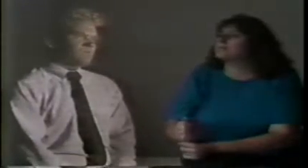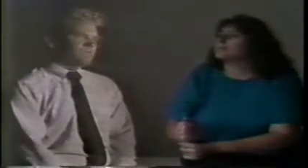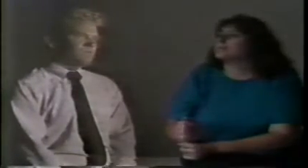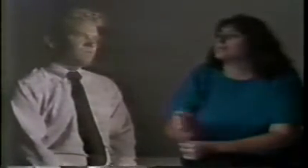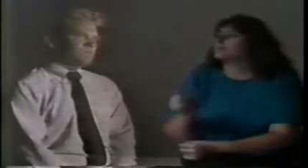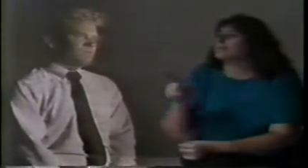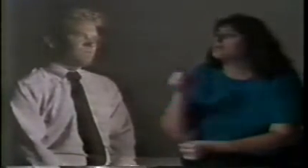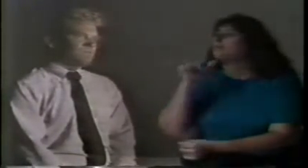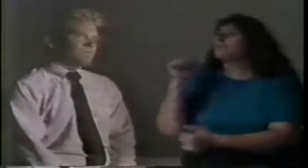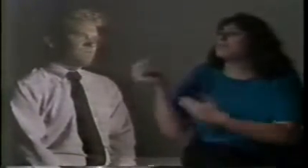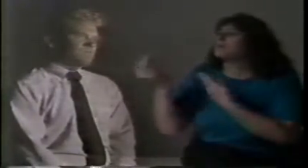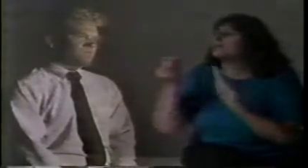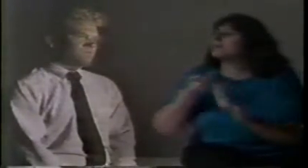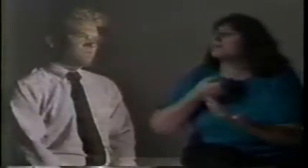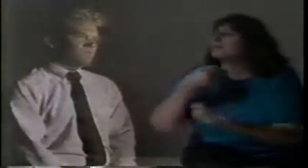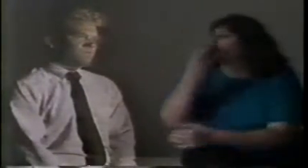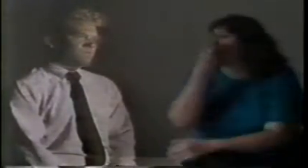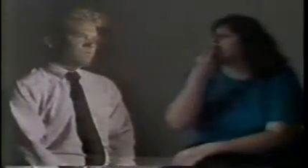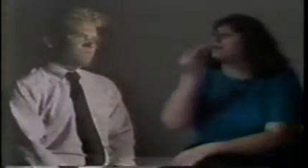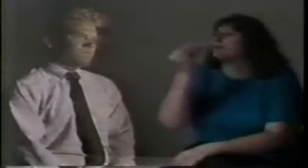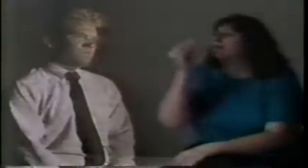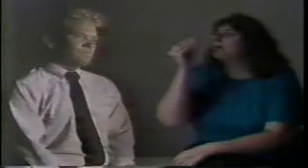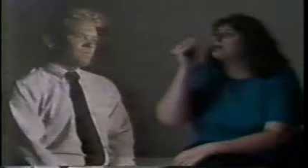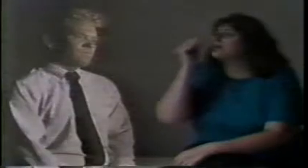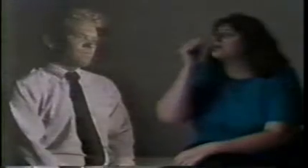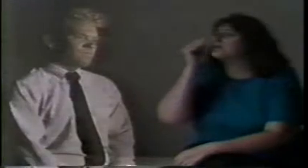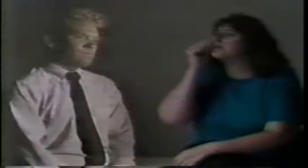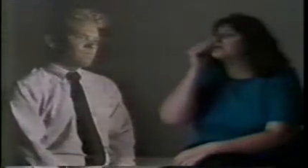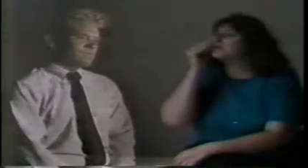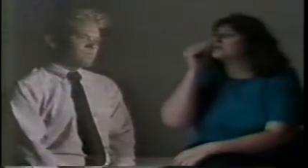You don't bring me flowers anymore.